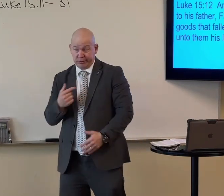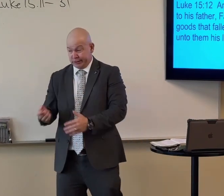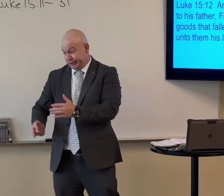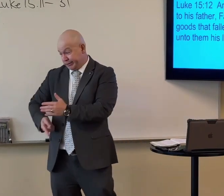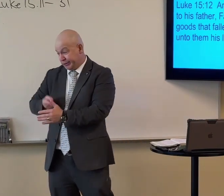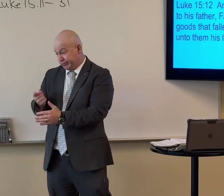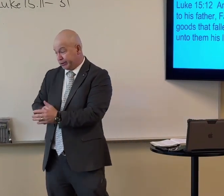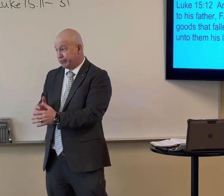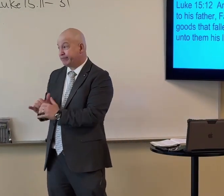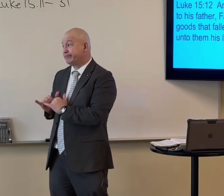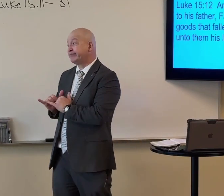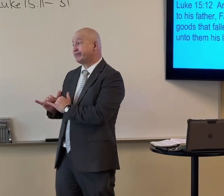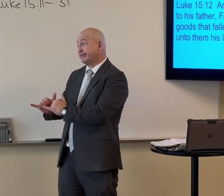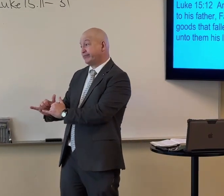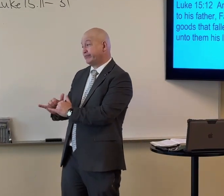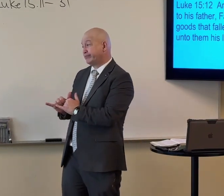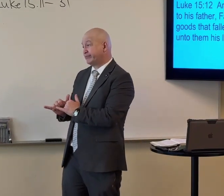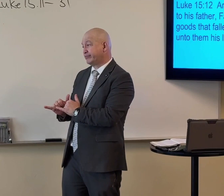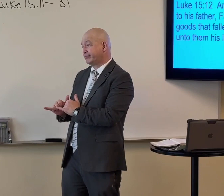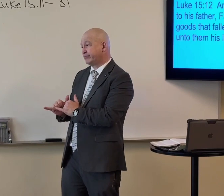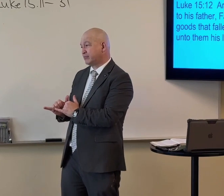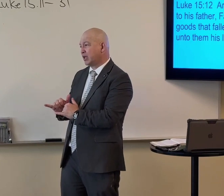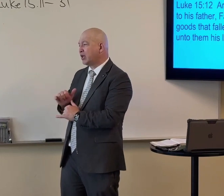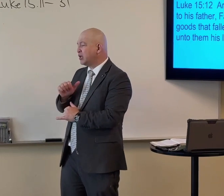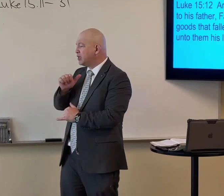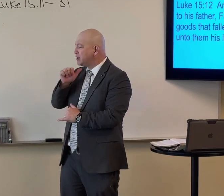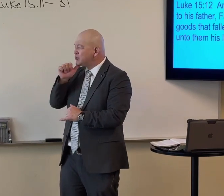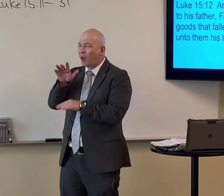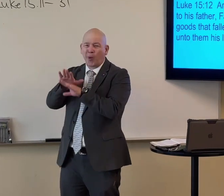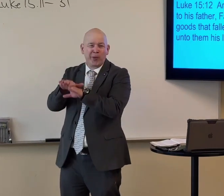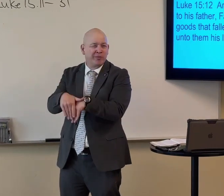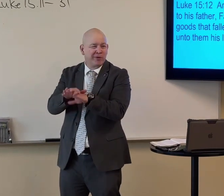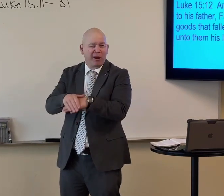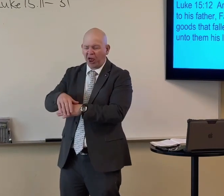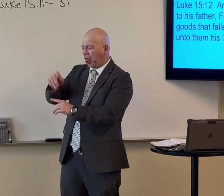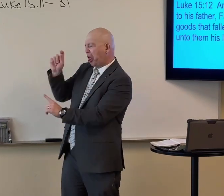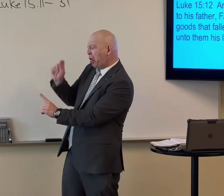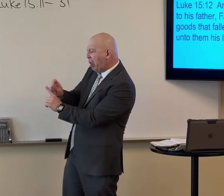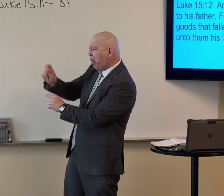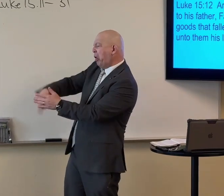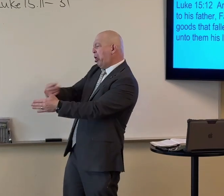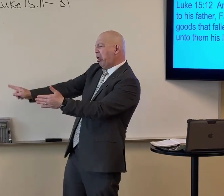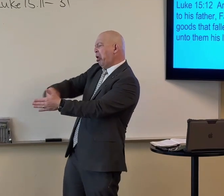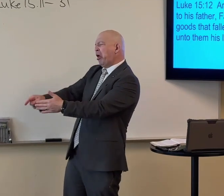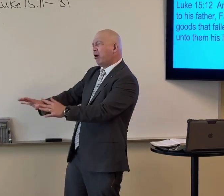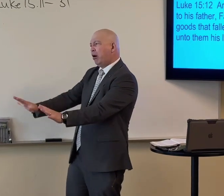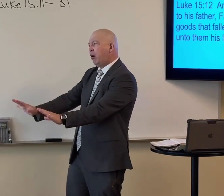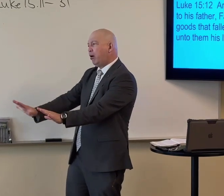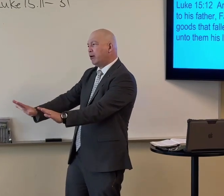moment and realize that sometimes we're just the same. Don't be hypocritical about it.